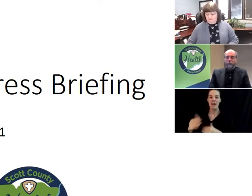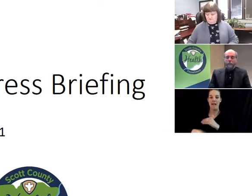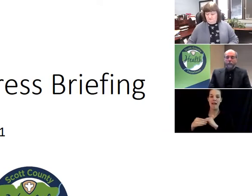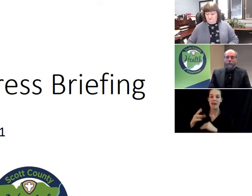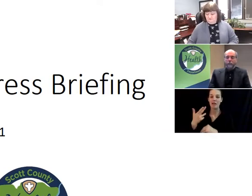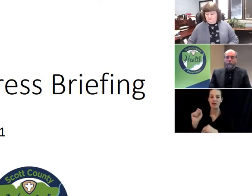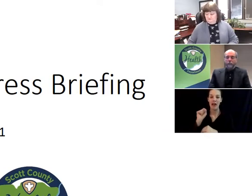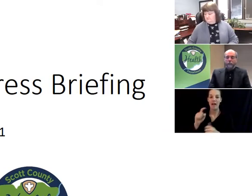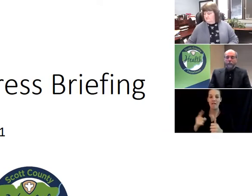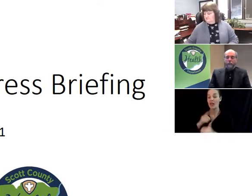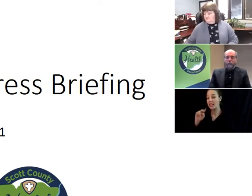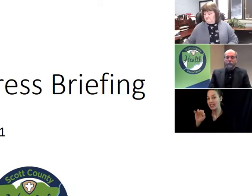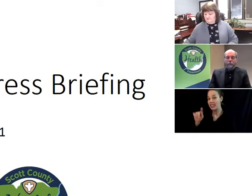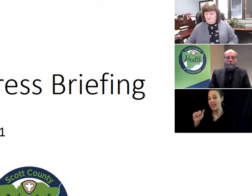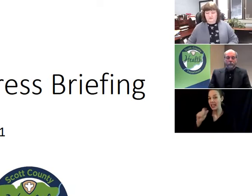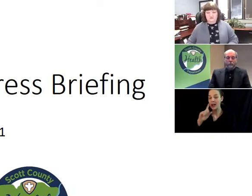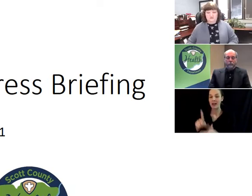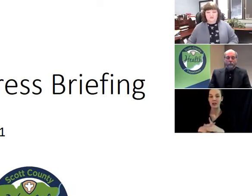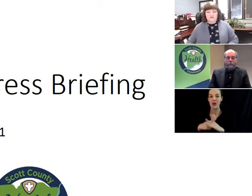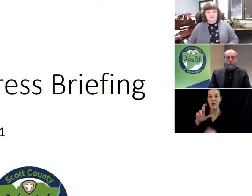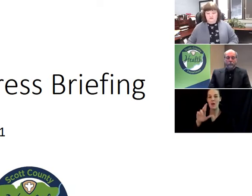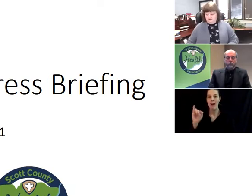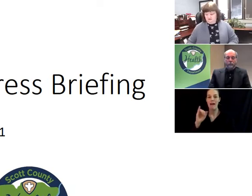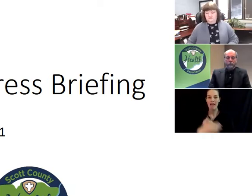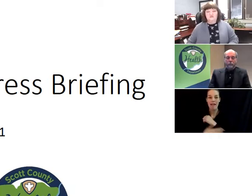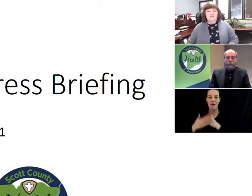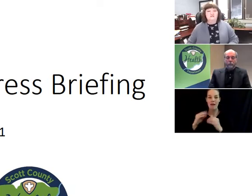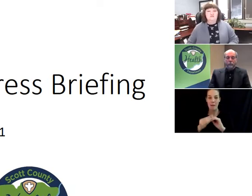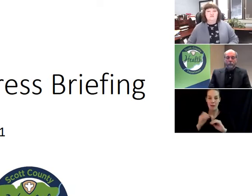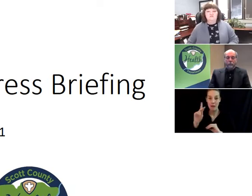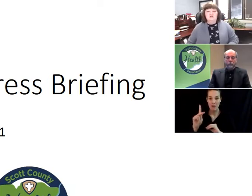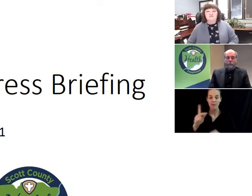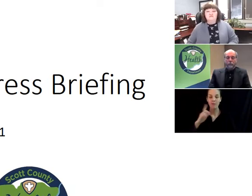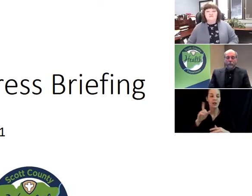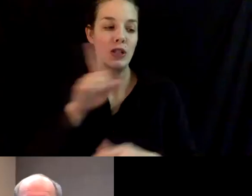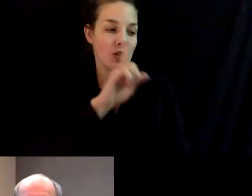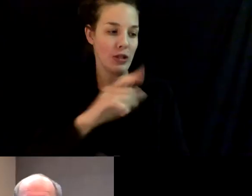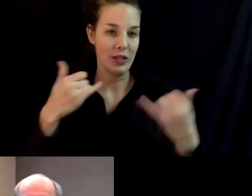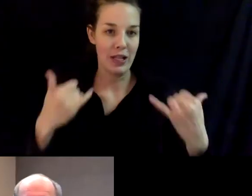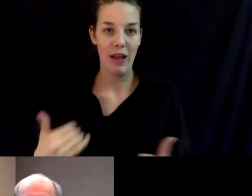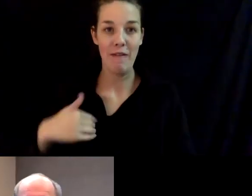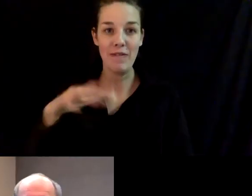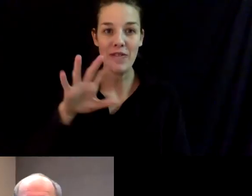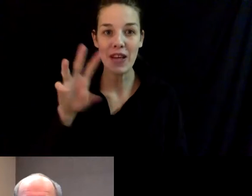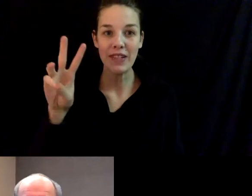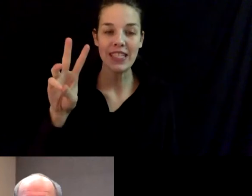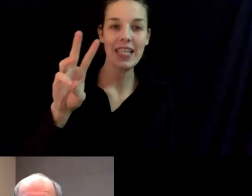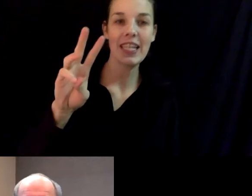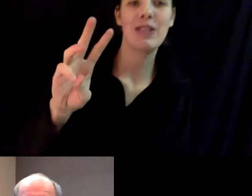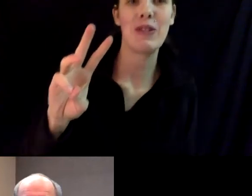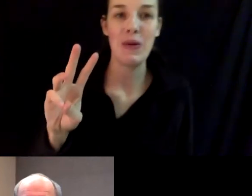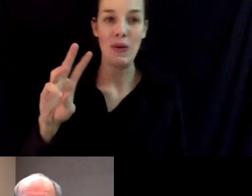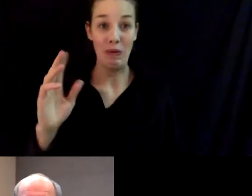First of all, Nita, let's start off with some Rock Island County members, please. Sure. Today we do have 56 new COVID